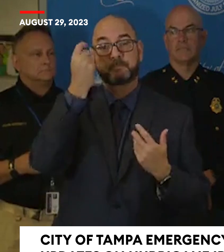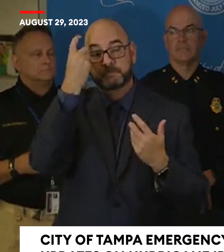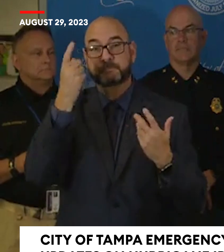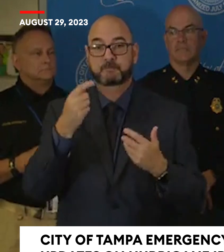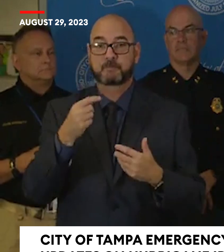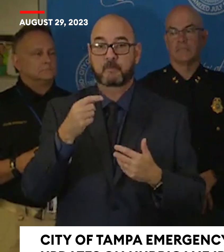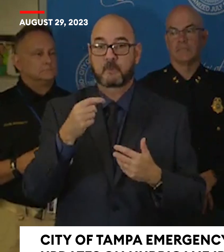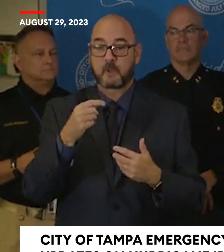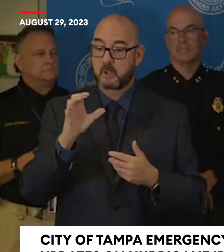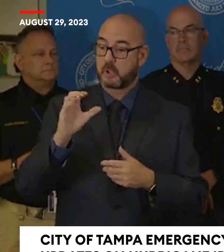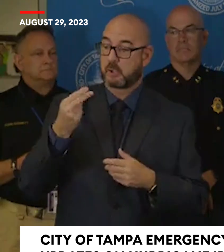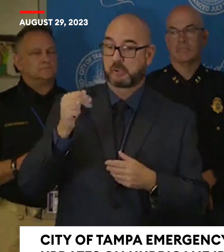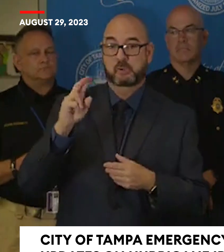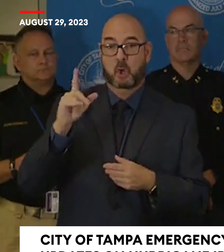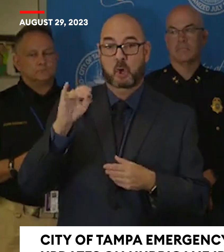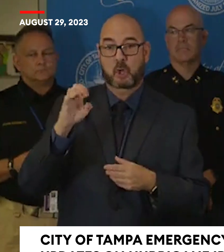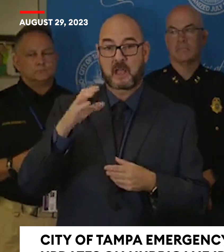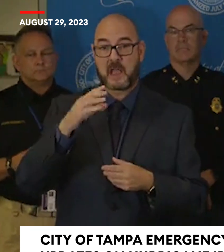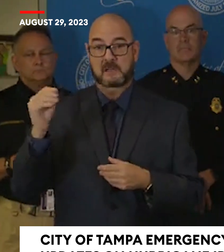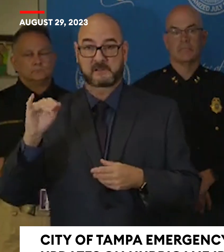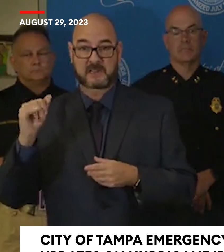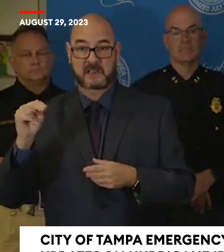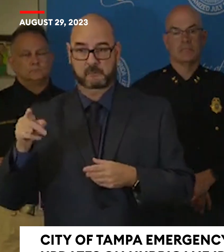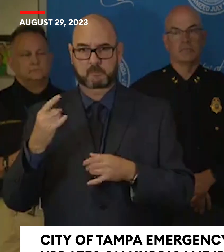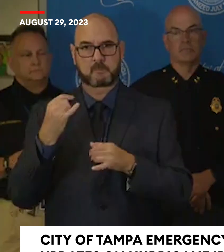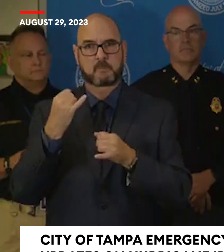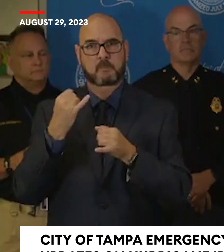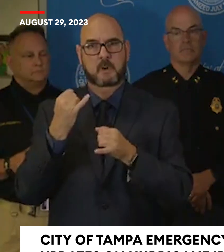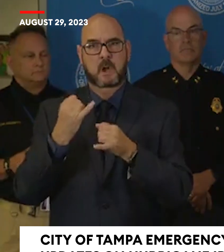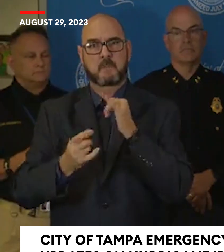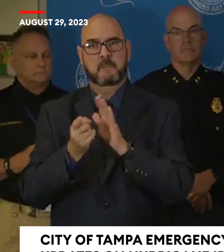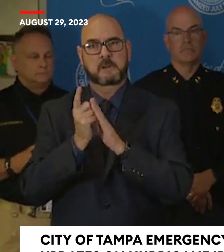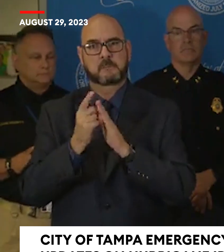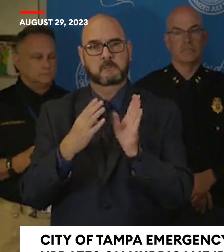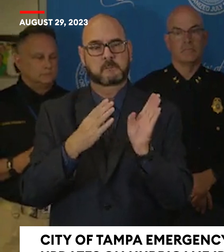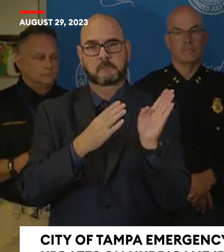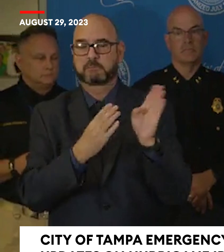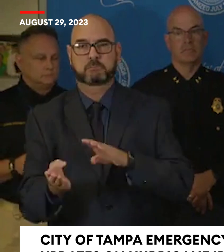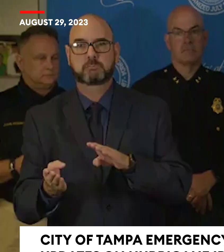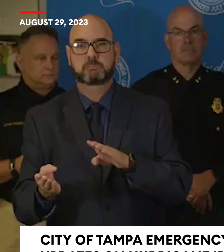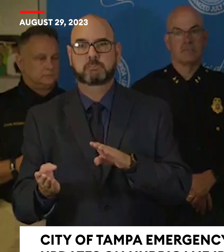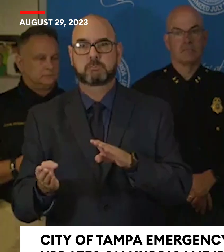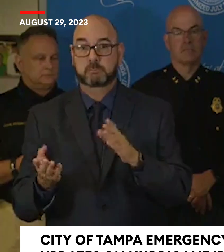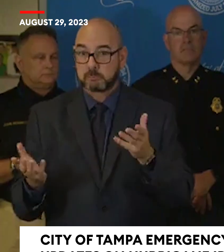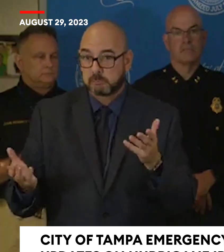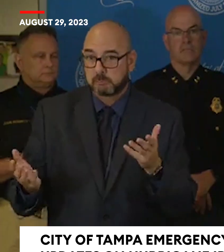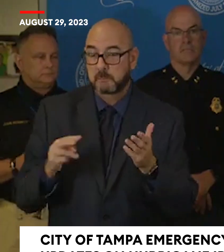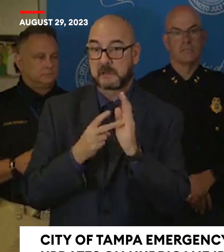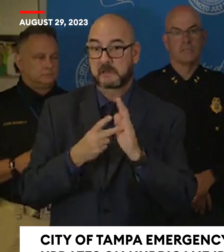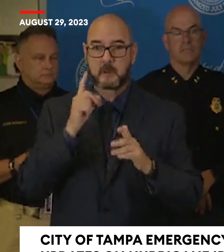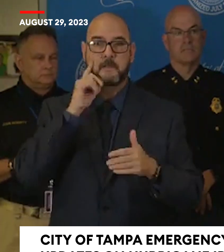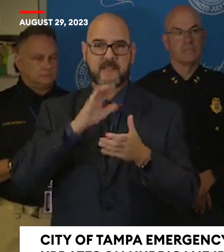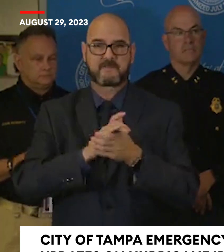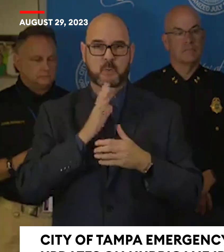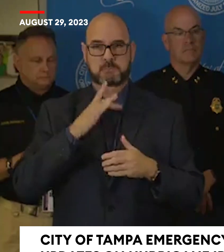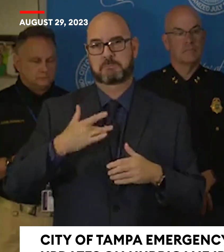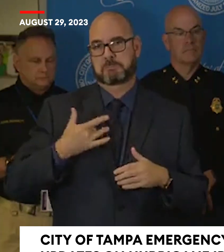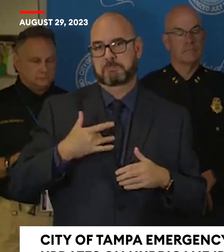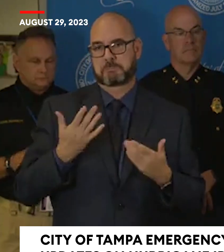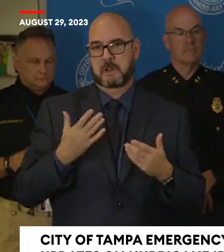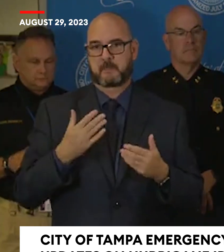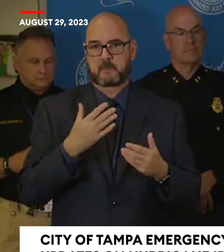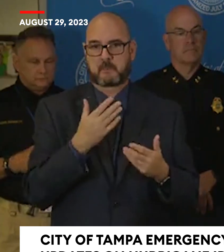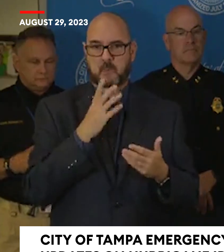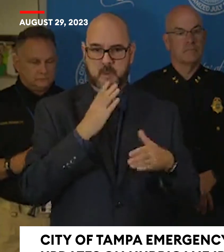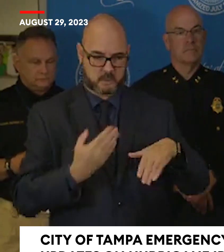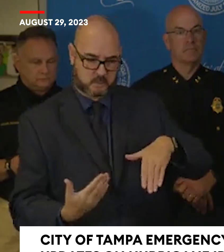So all of the forecasters are very confident in the path that this storm is taking now and they have factored in